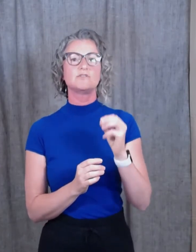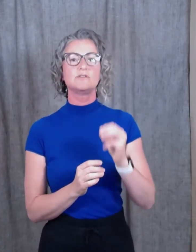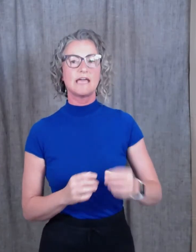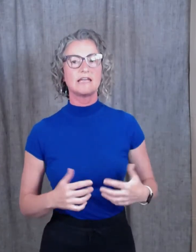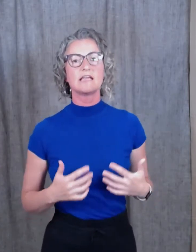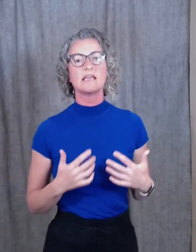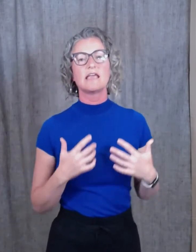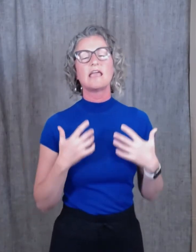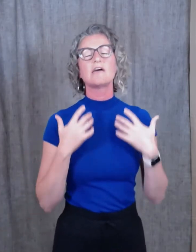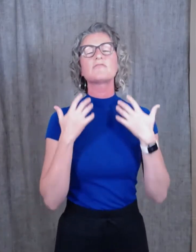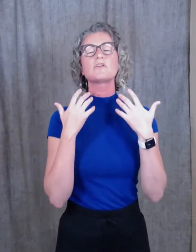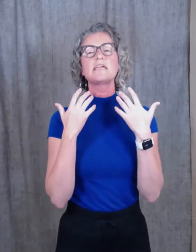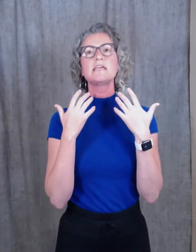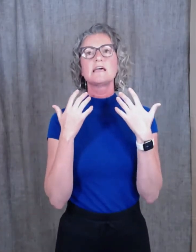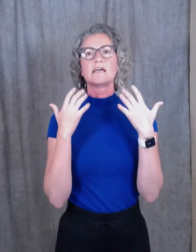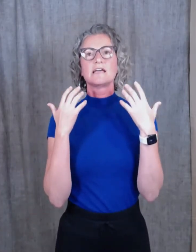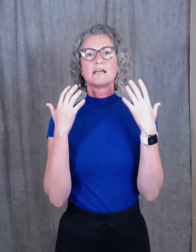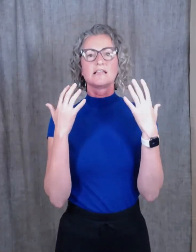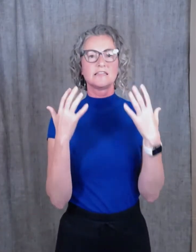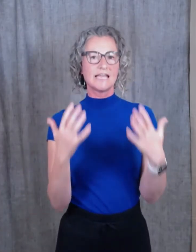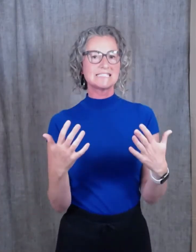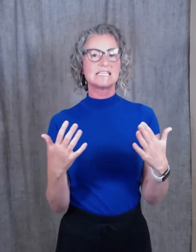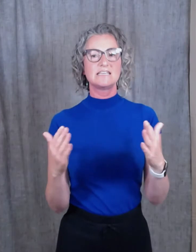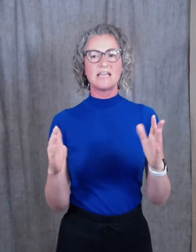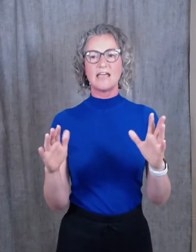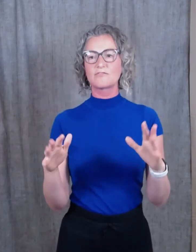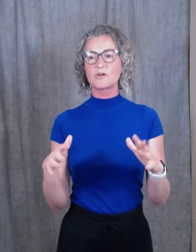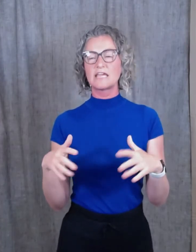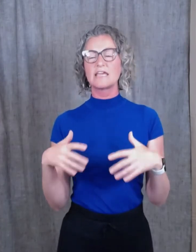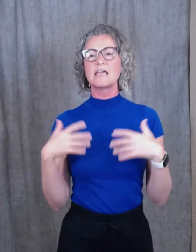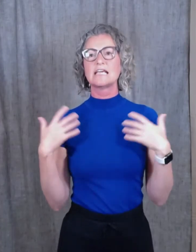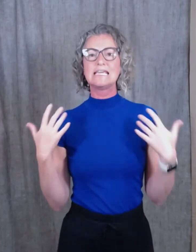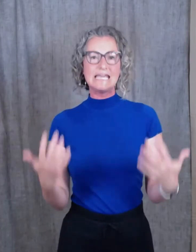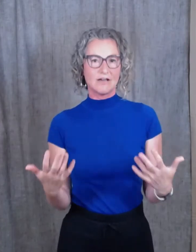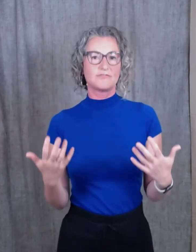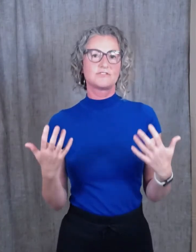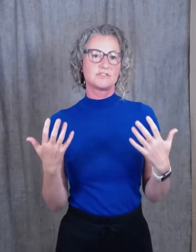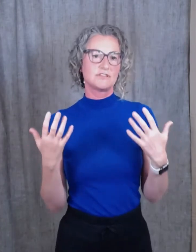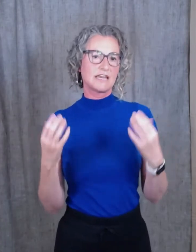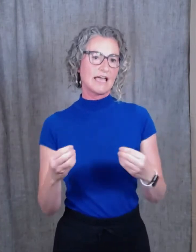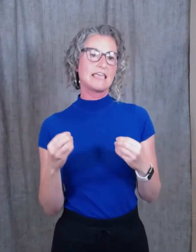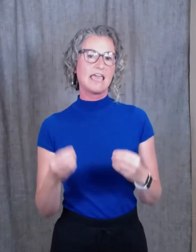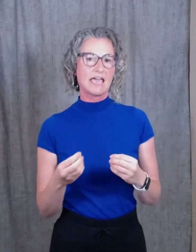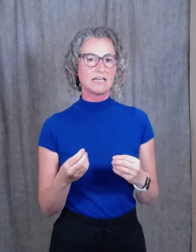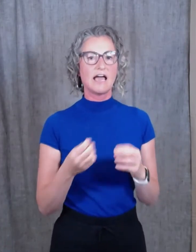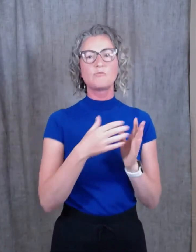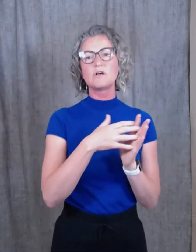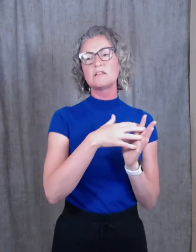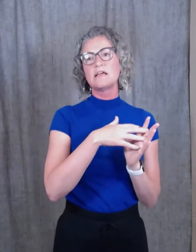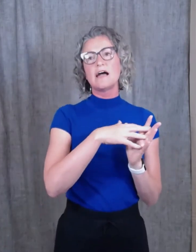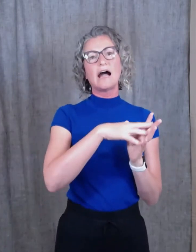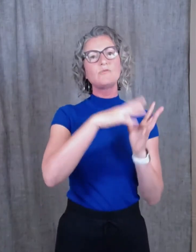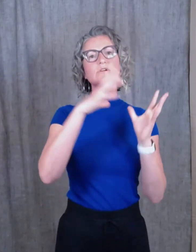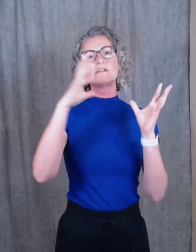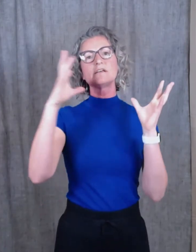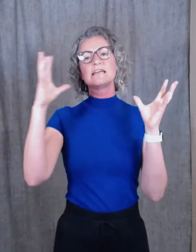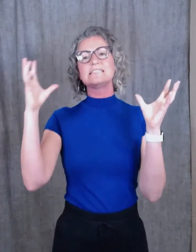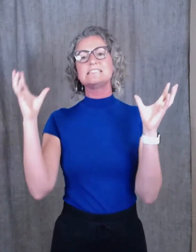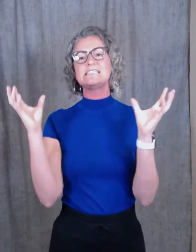getting every lesson, every gift that I can, I will, I will take